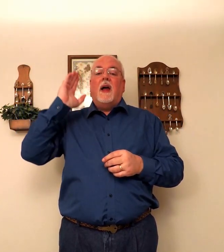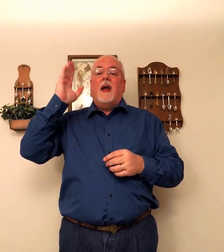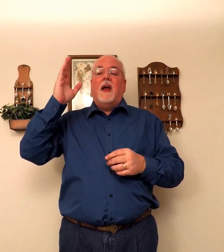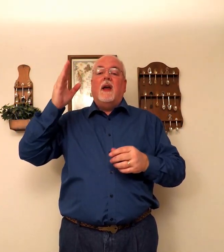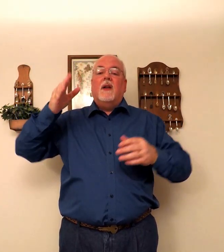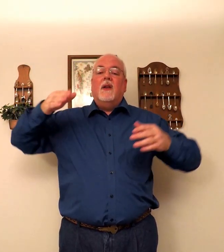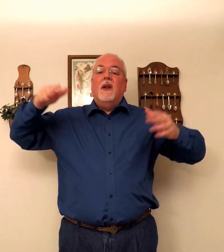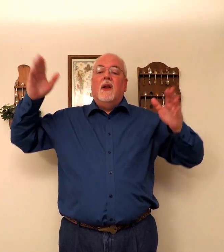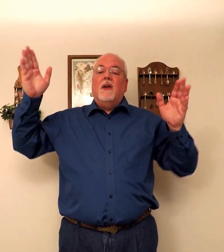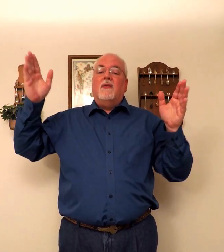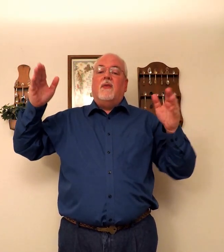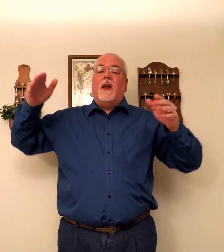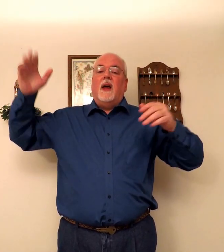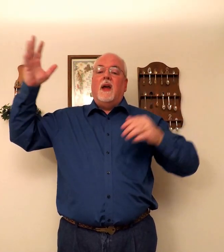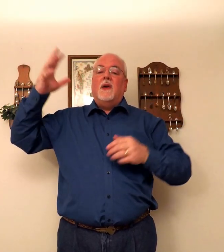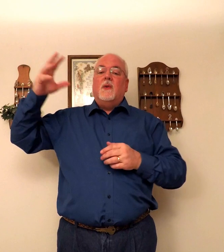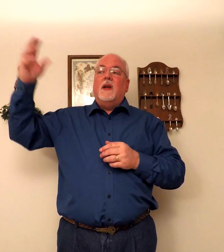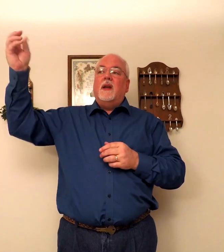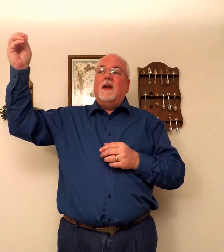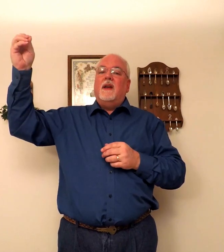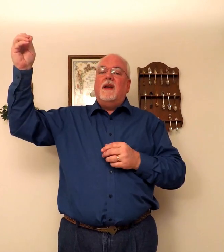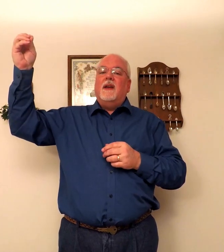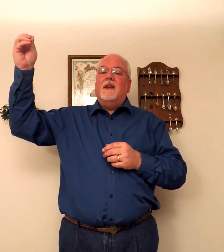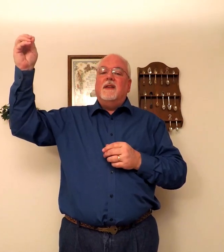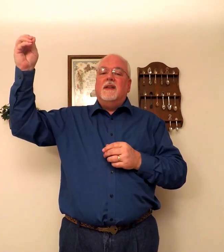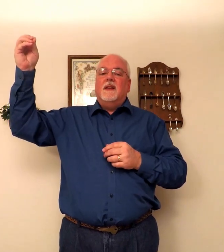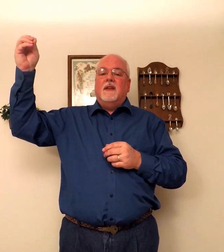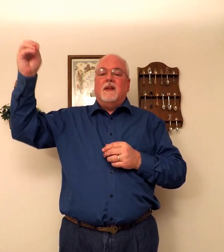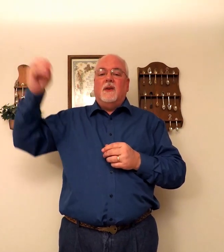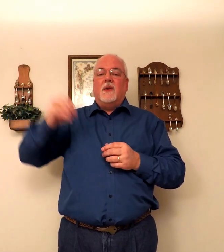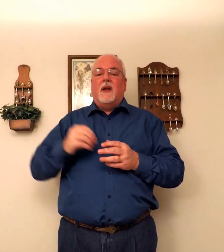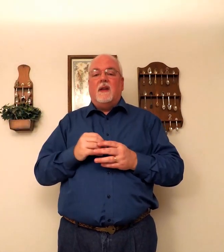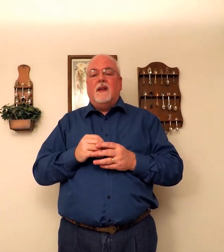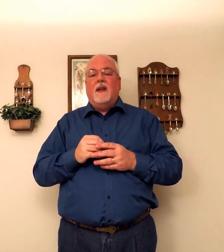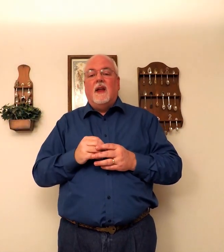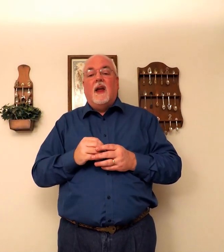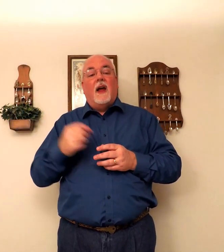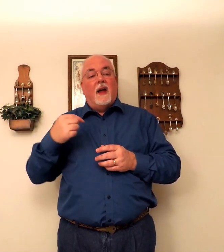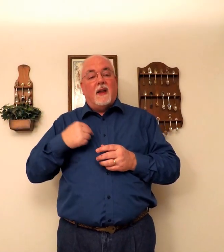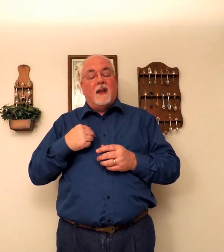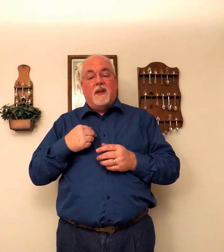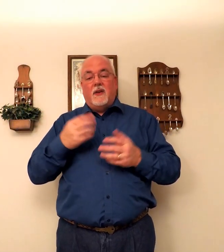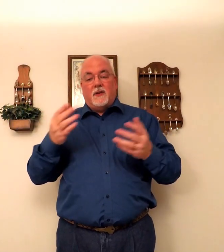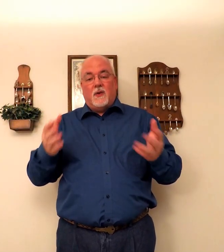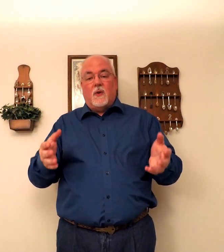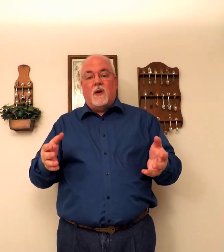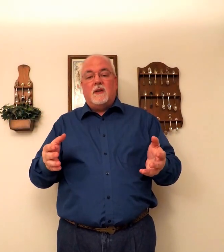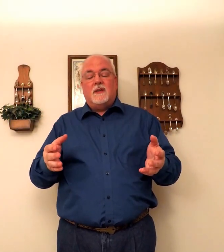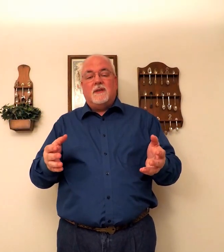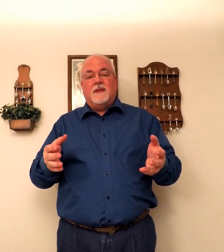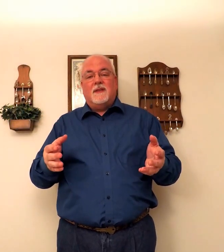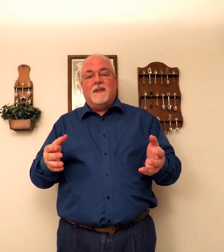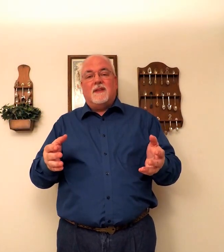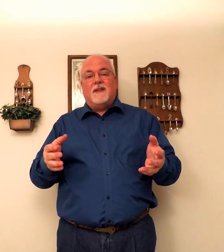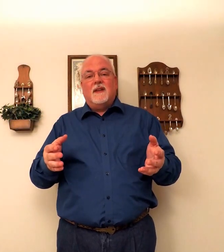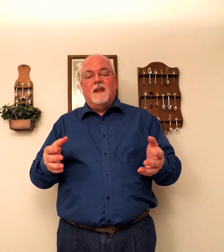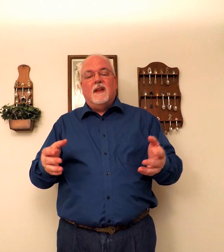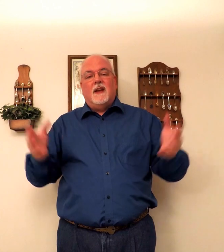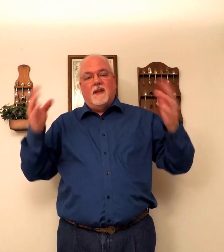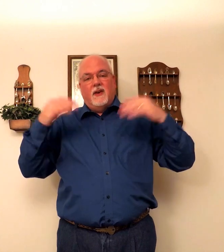I'll. Fly away. Okay. And then you've got the chorus. And